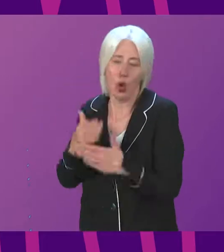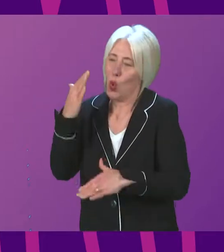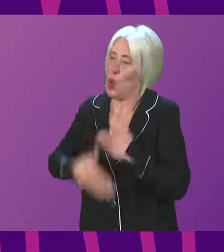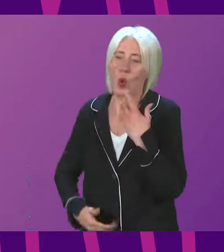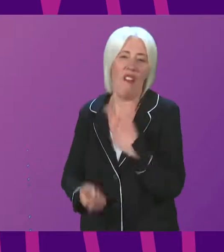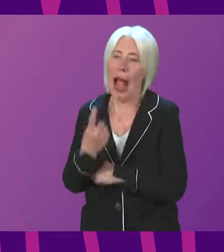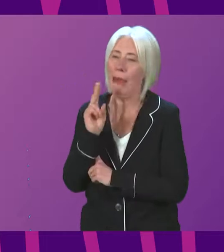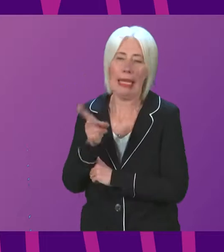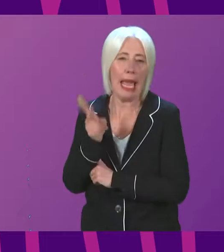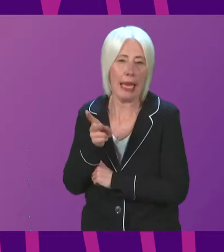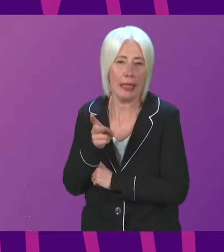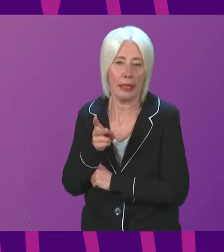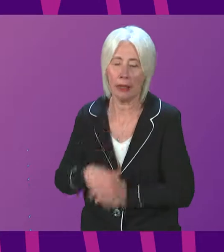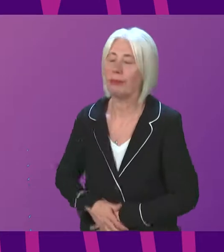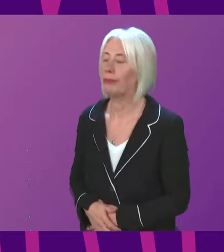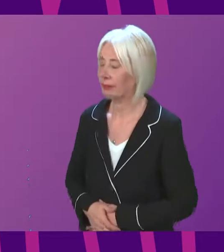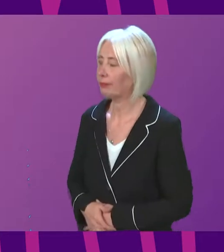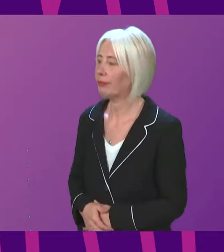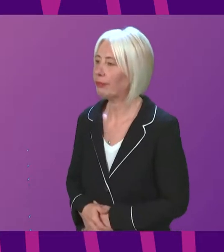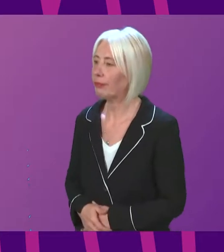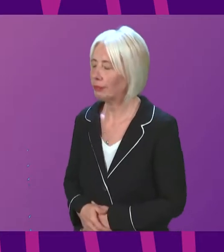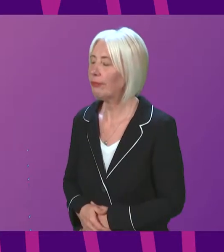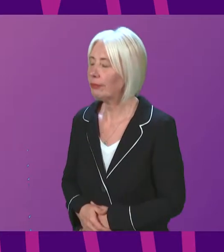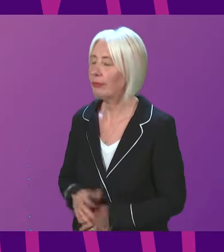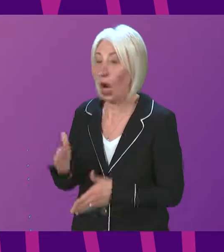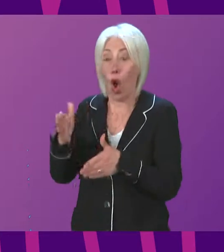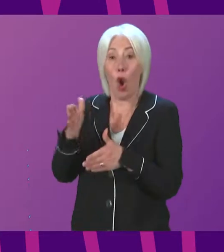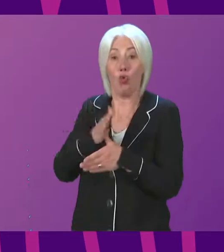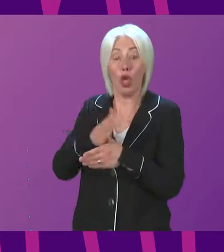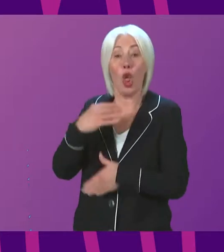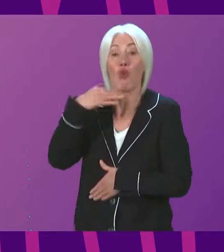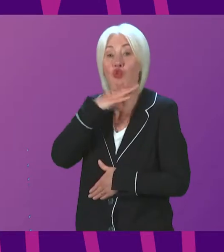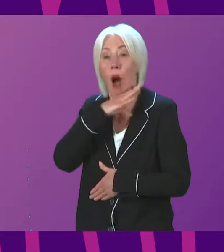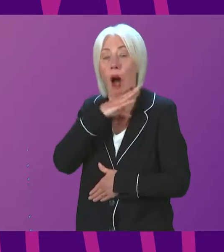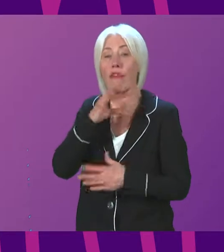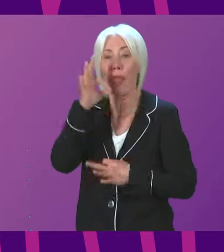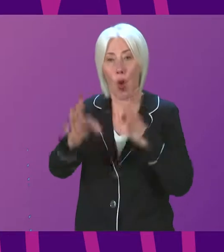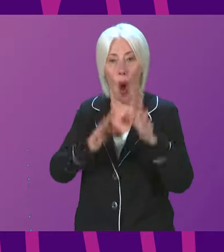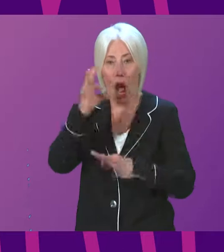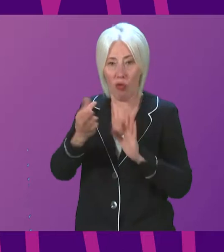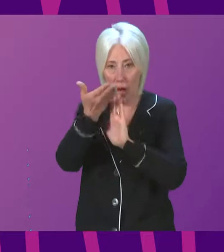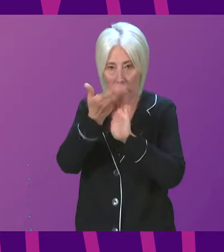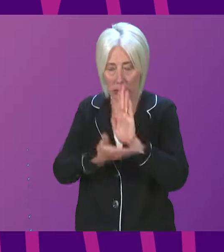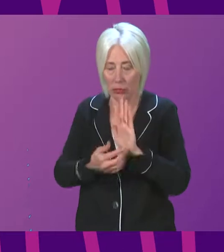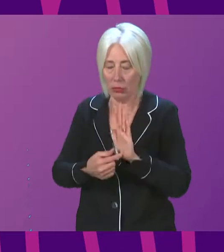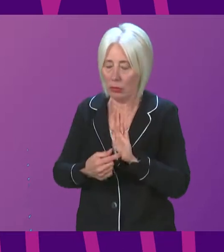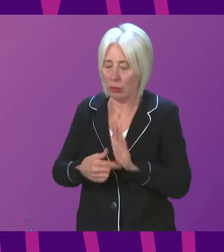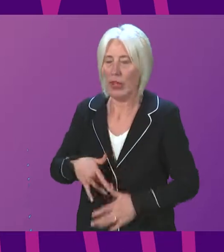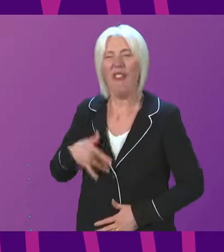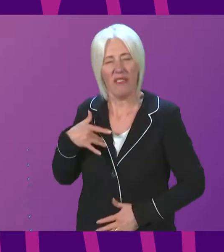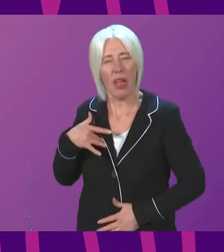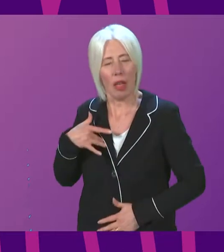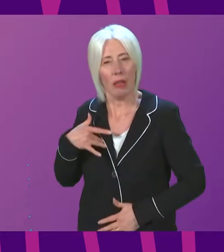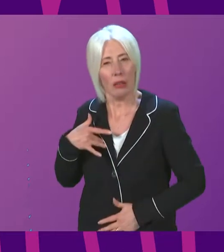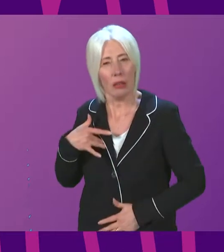The Cabinet Secretary. Mr President, in the original draft of the inquiry, I felt that I had put